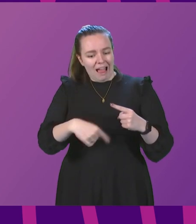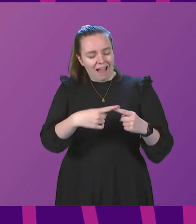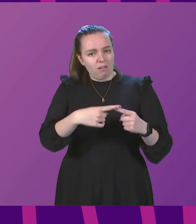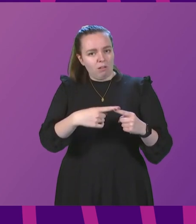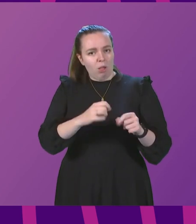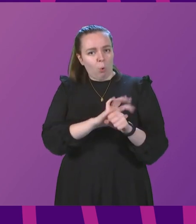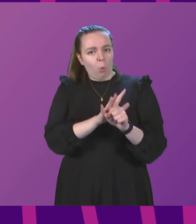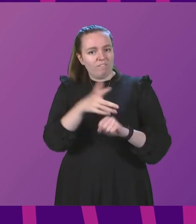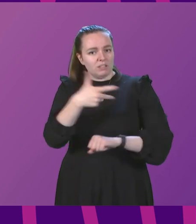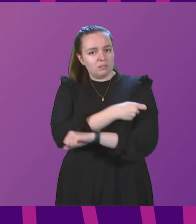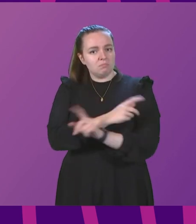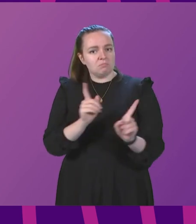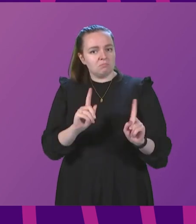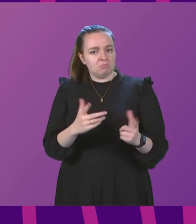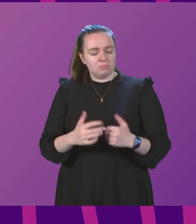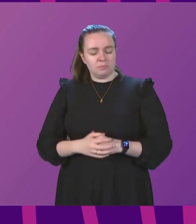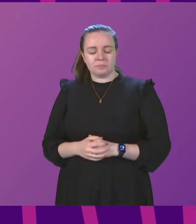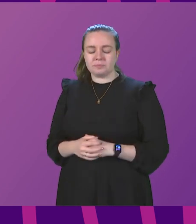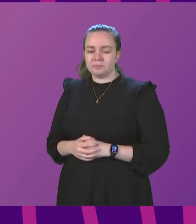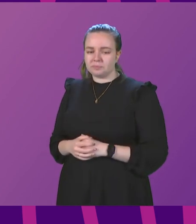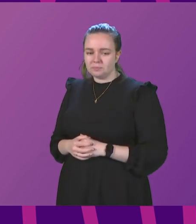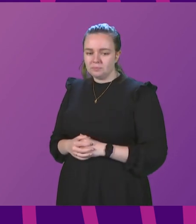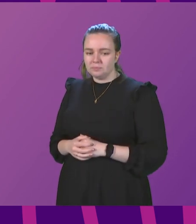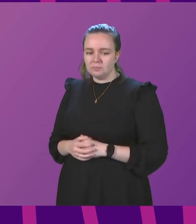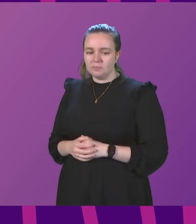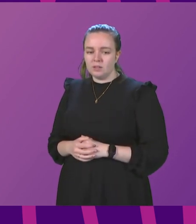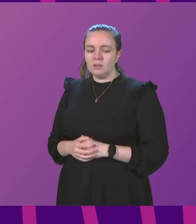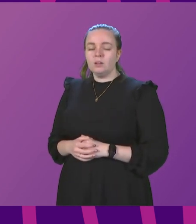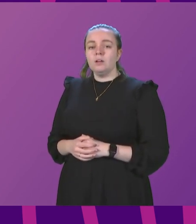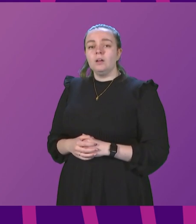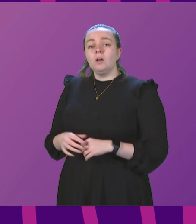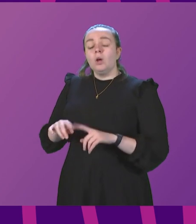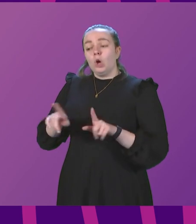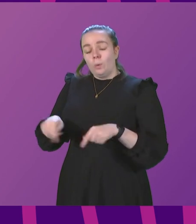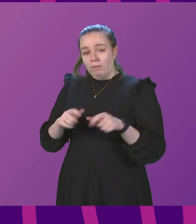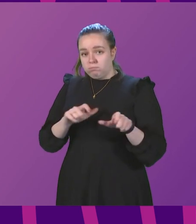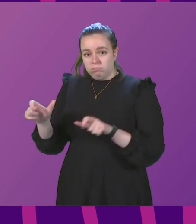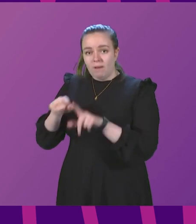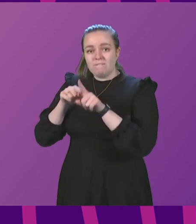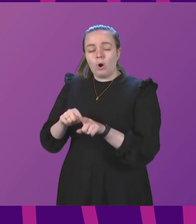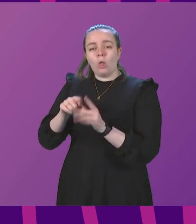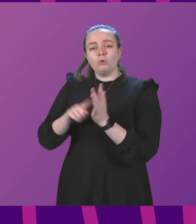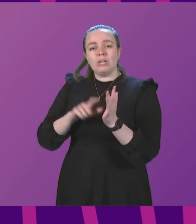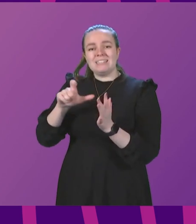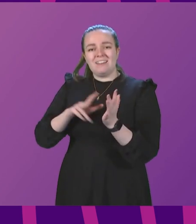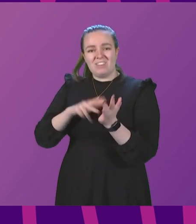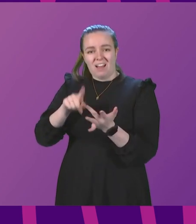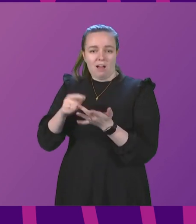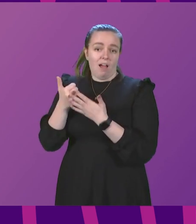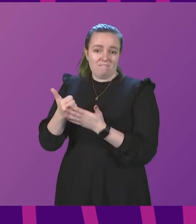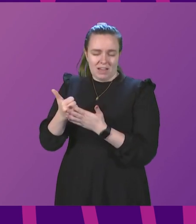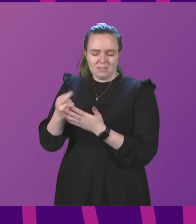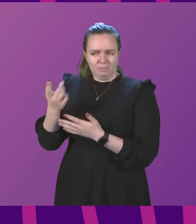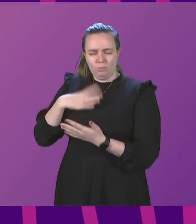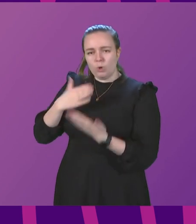immunisation? First Minister. We continue to follow JCVI advice. I would take the opportunity